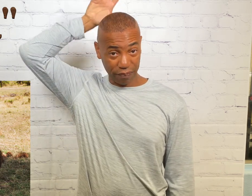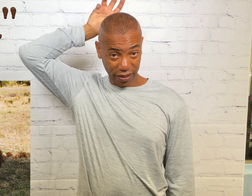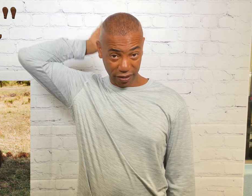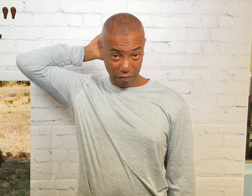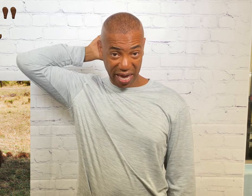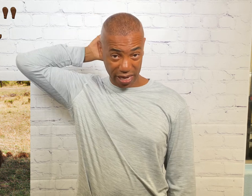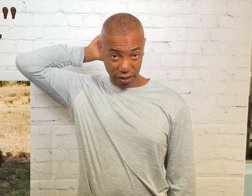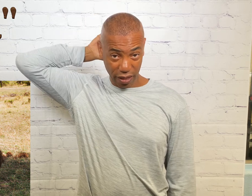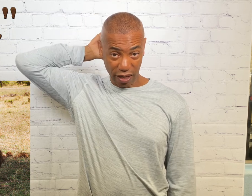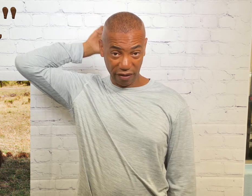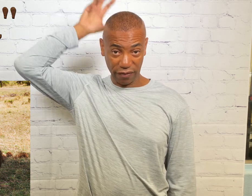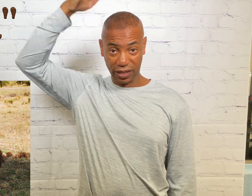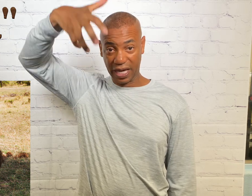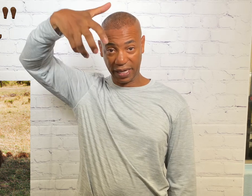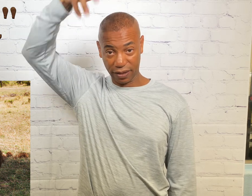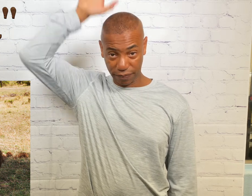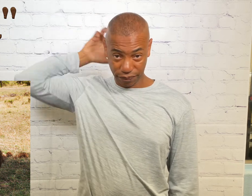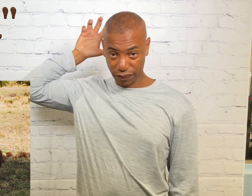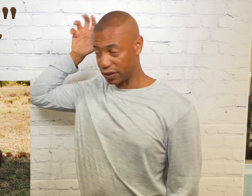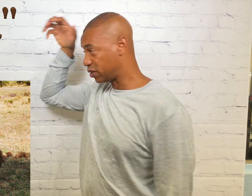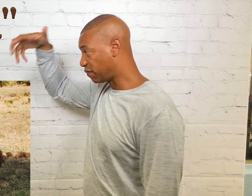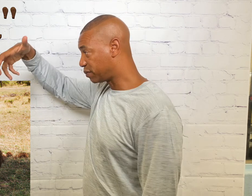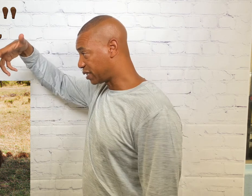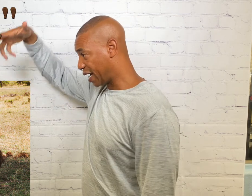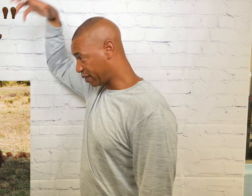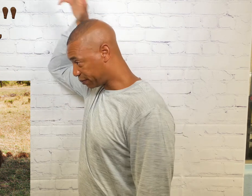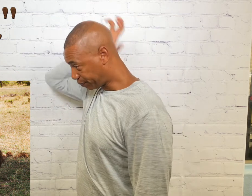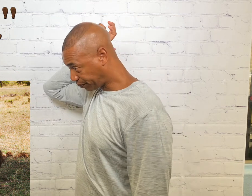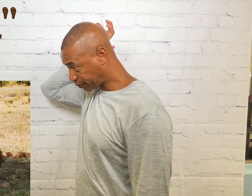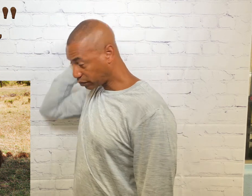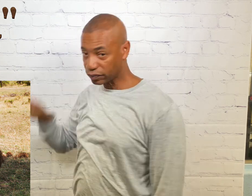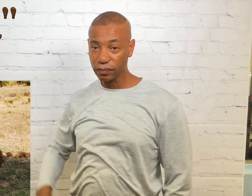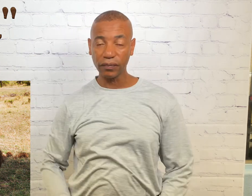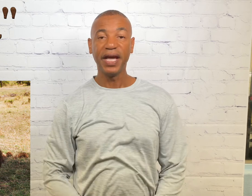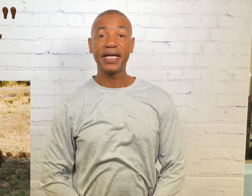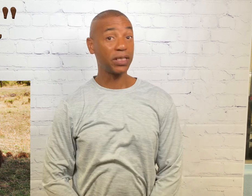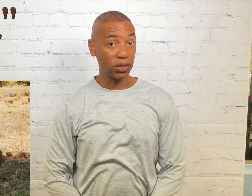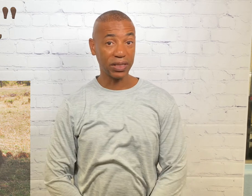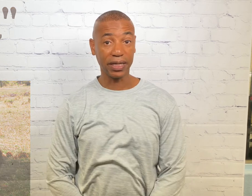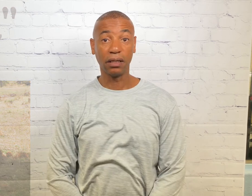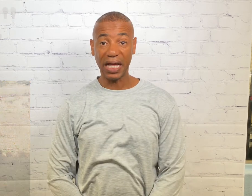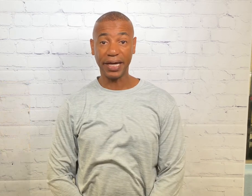the mane of the lion. This is it from the side. That's how you sign lion.